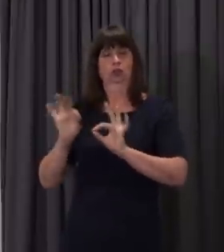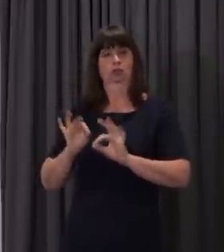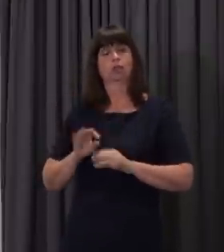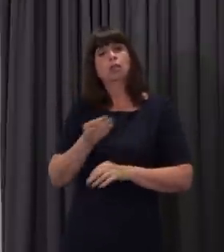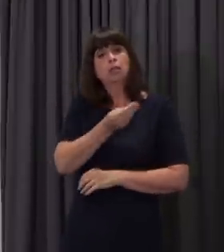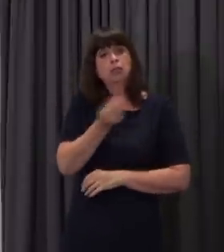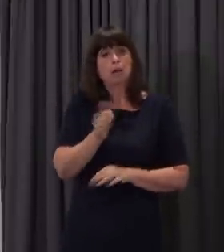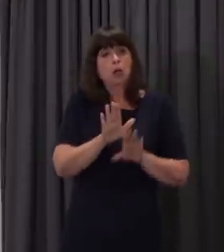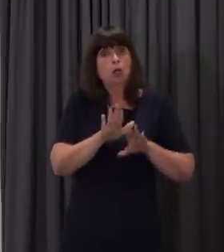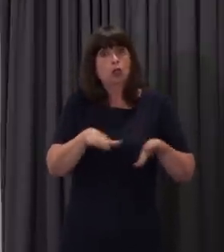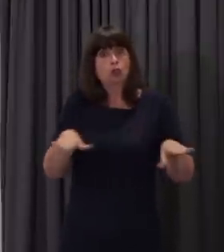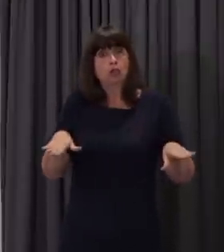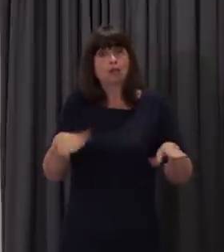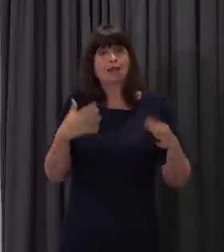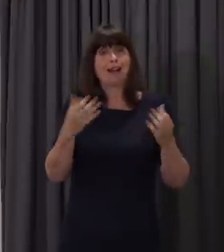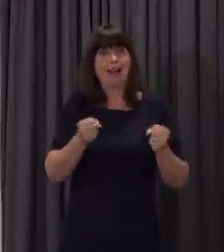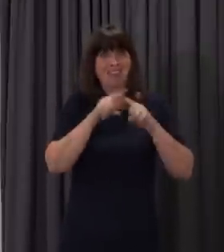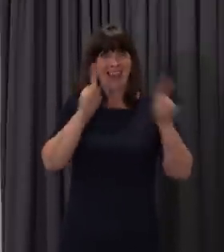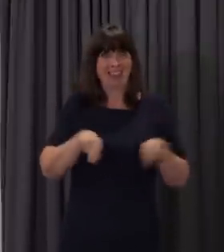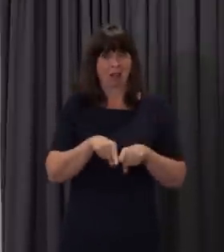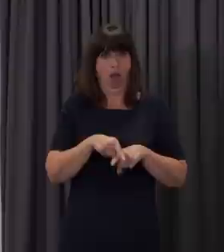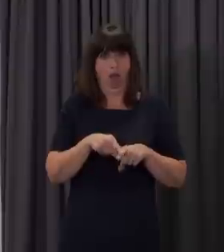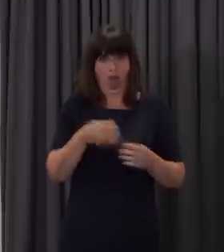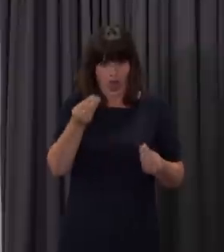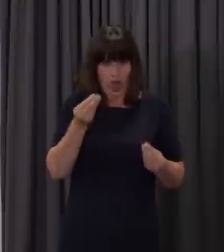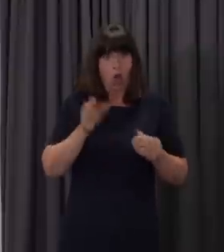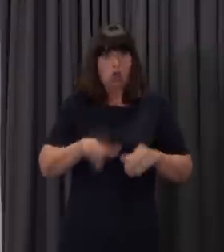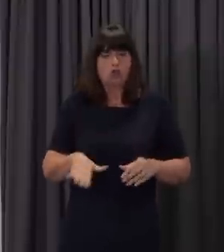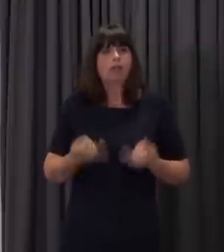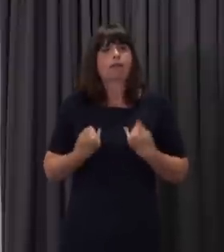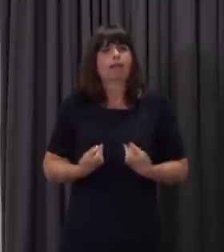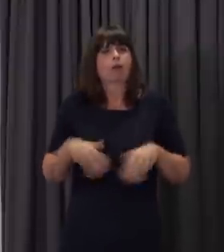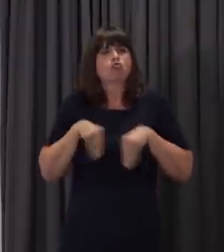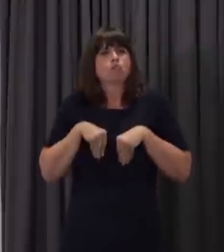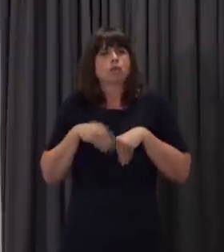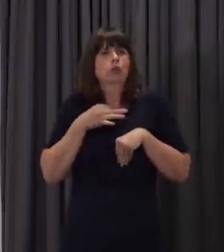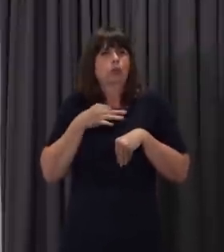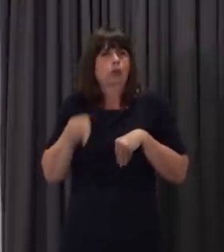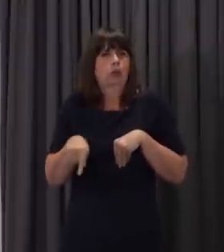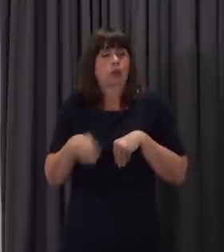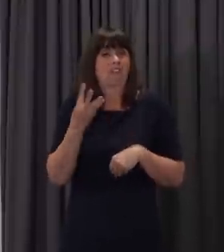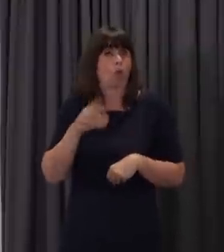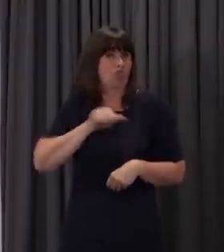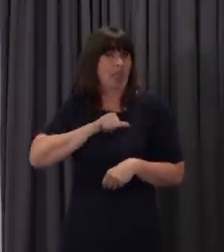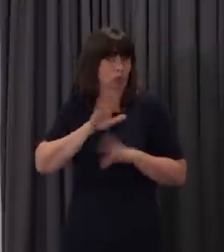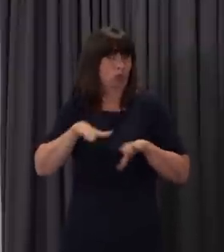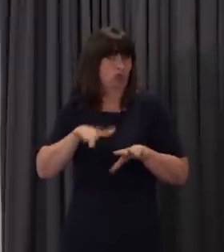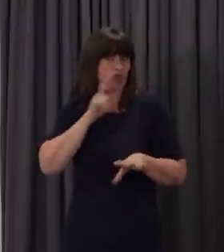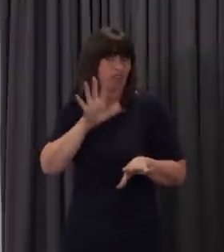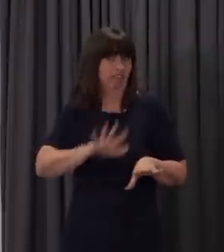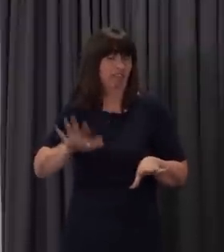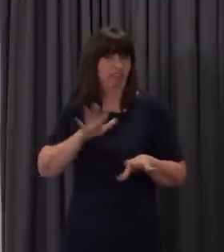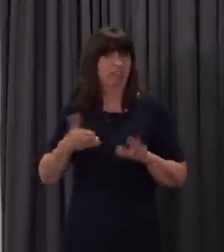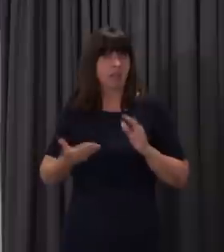children who are in receipt of a shielding letter themselves, and there are approximately 4,000 children in Wales